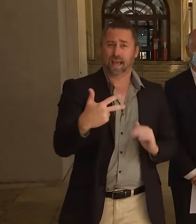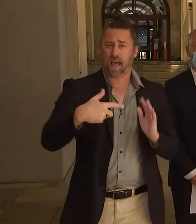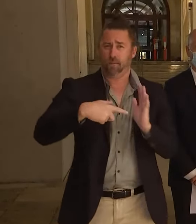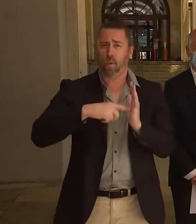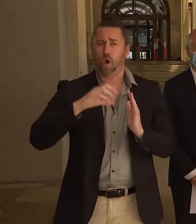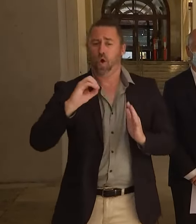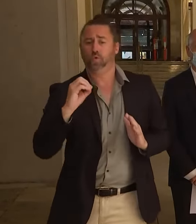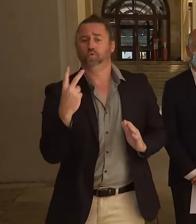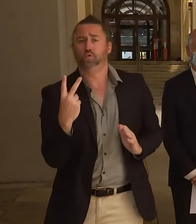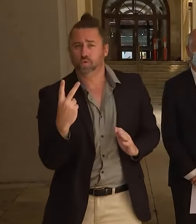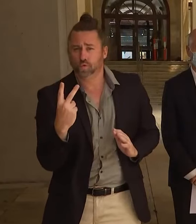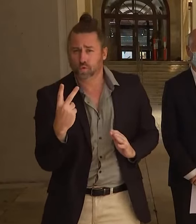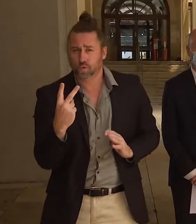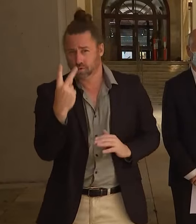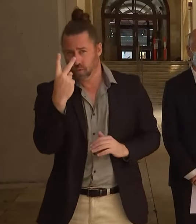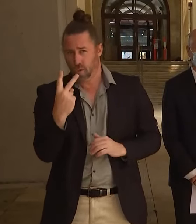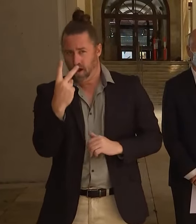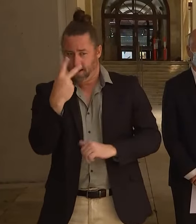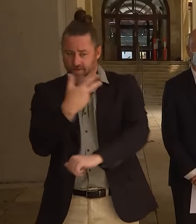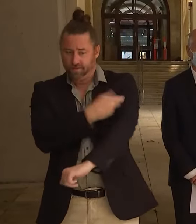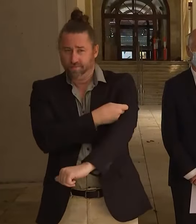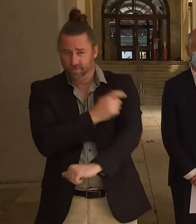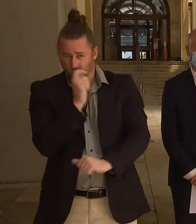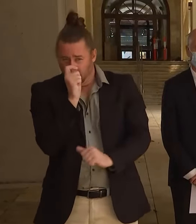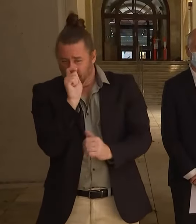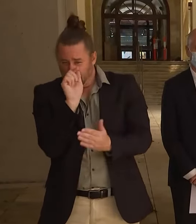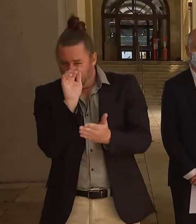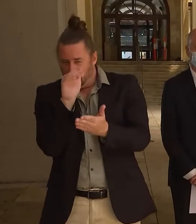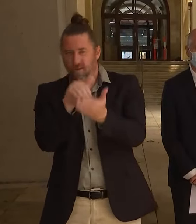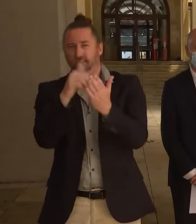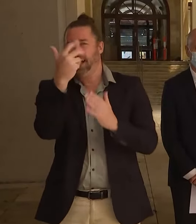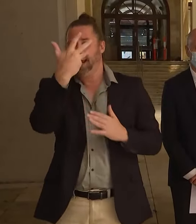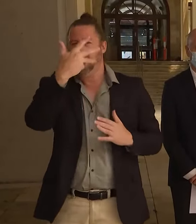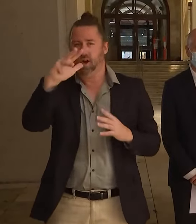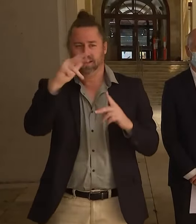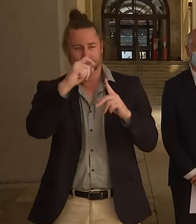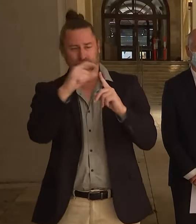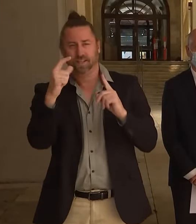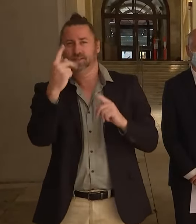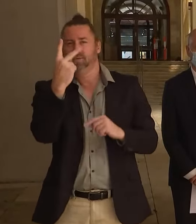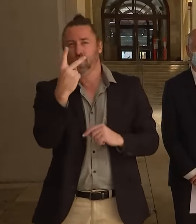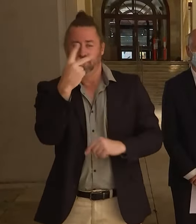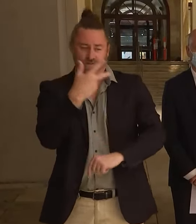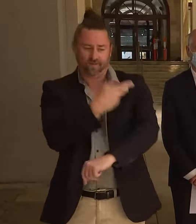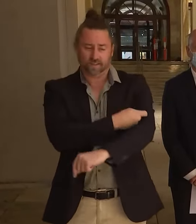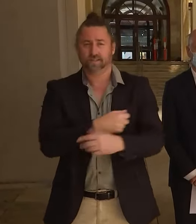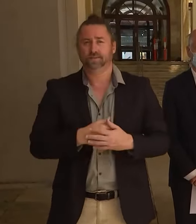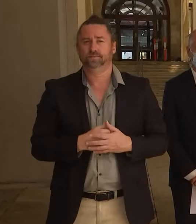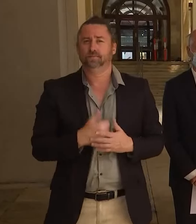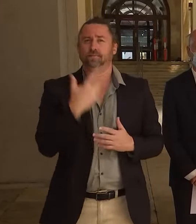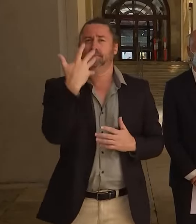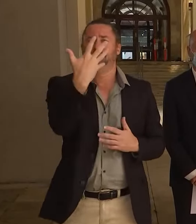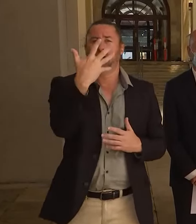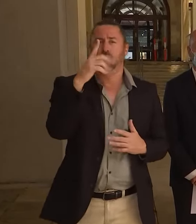% double dose. So we are getting closer to that 90% mark. We did 5